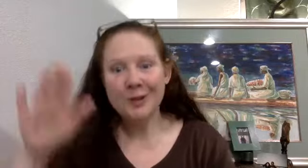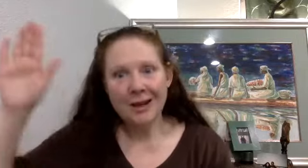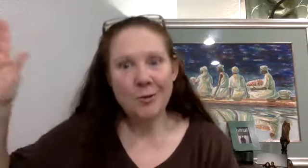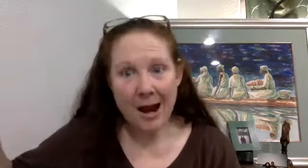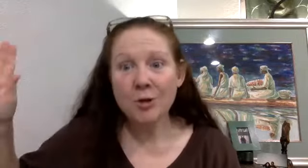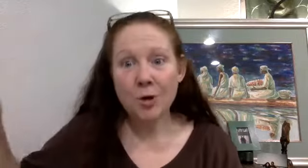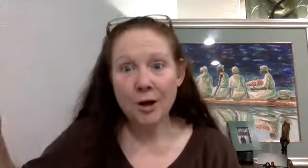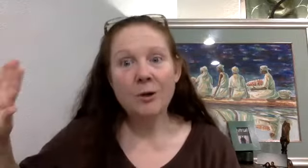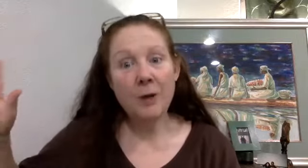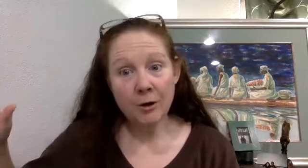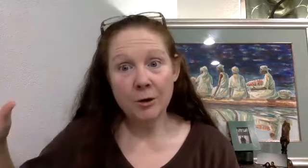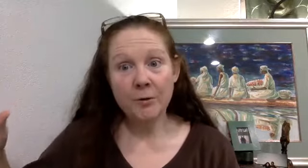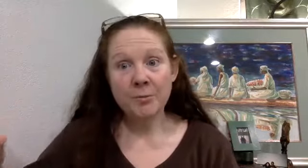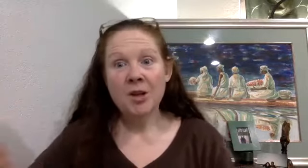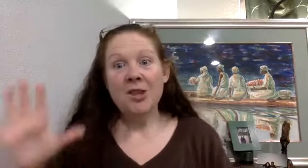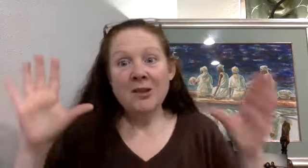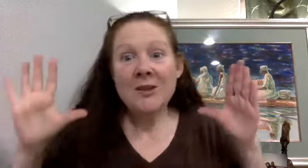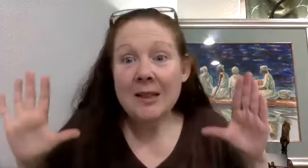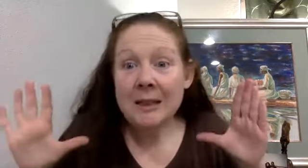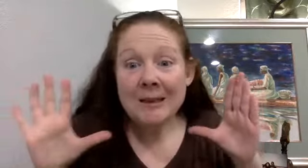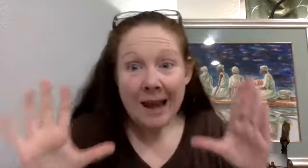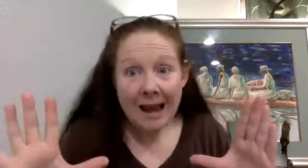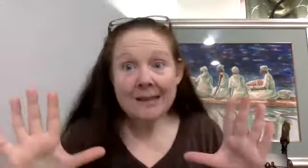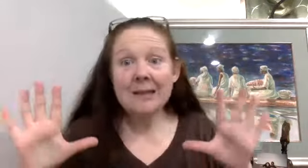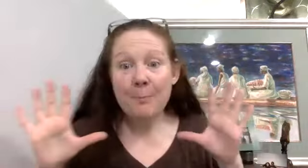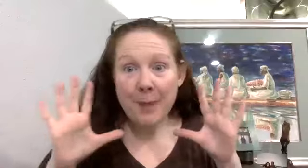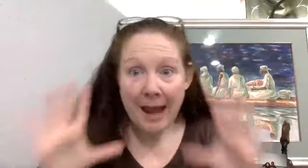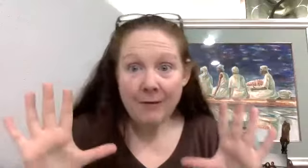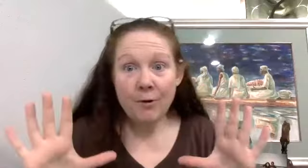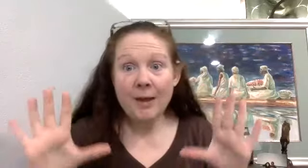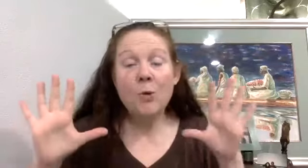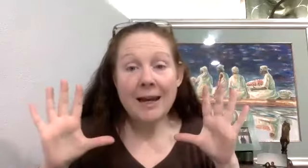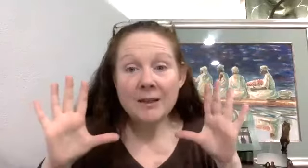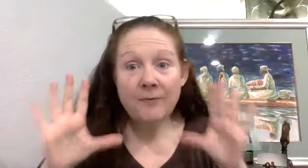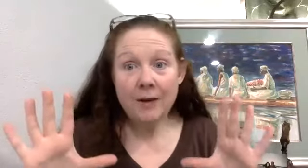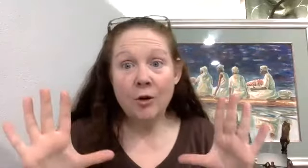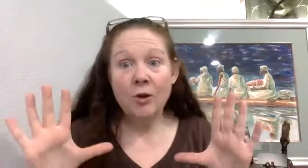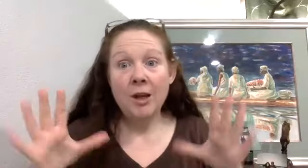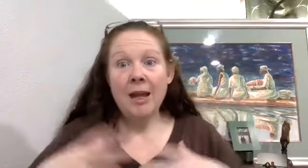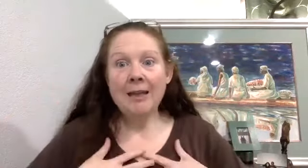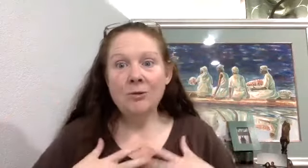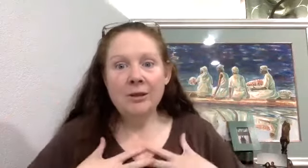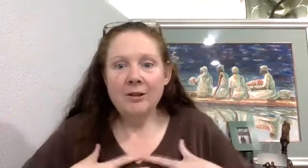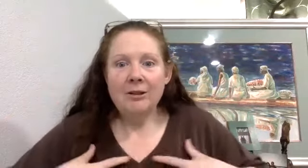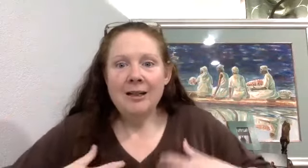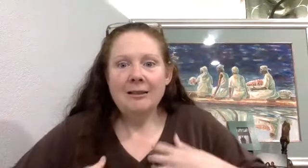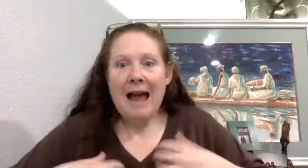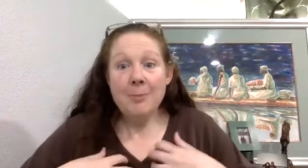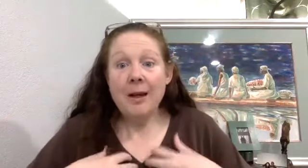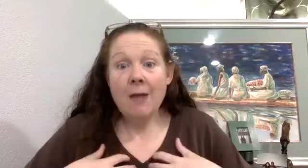and you're back to work in a week or two. This is an intensely painful, that's why it's fatal. It's literally collapsing, I